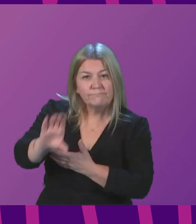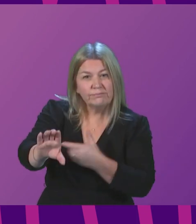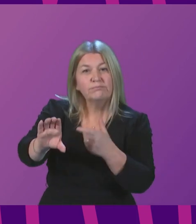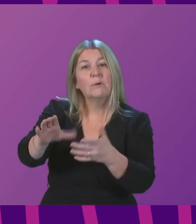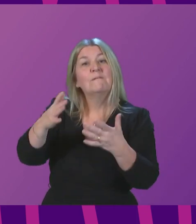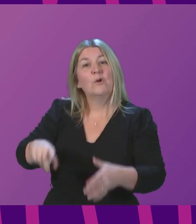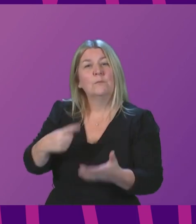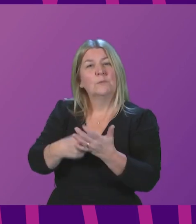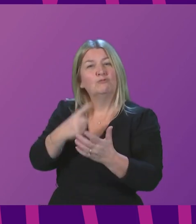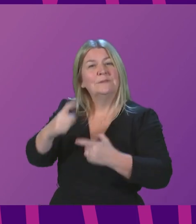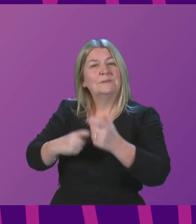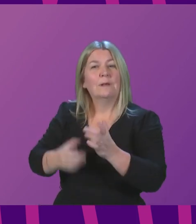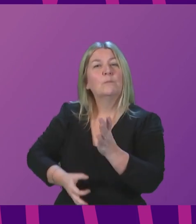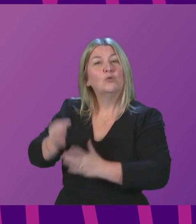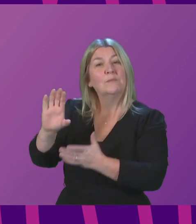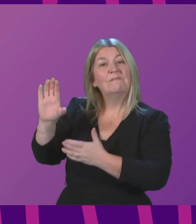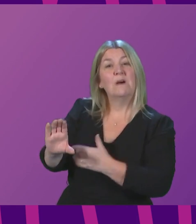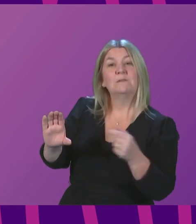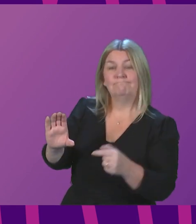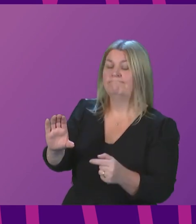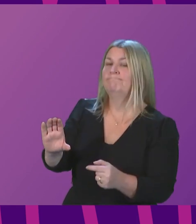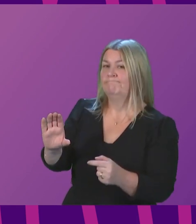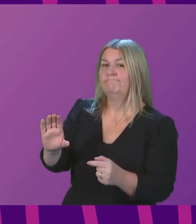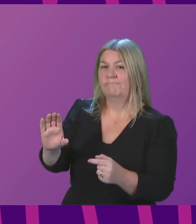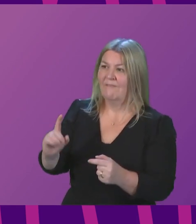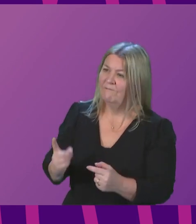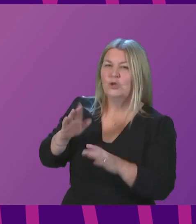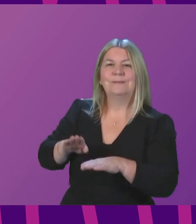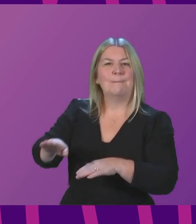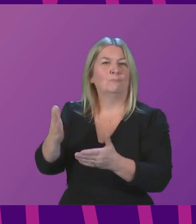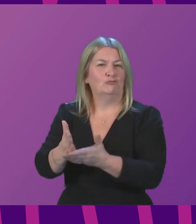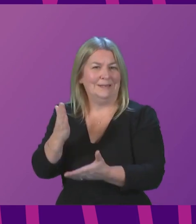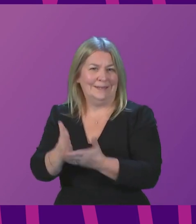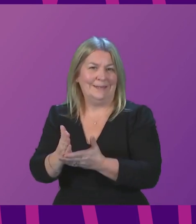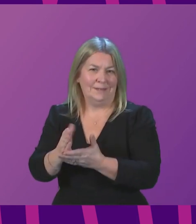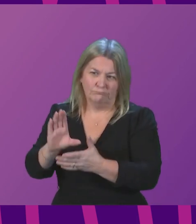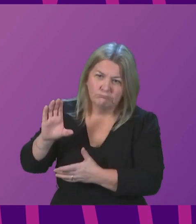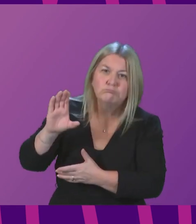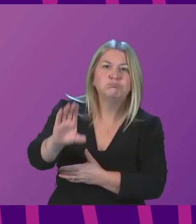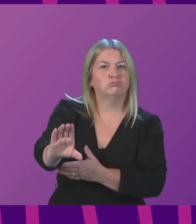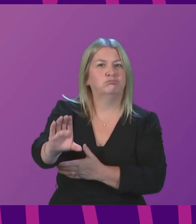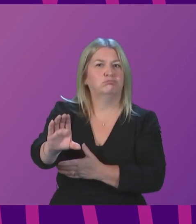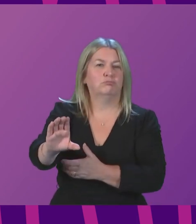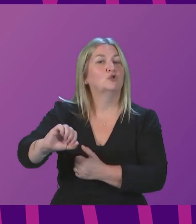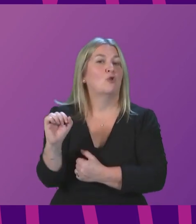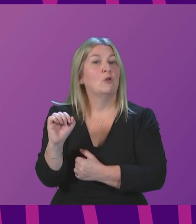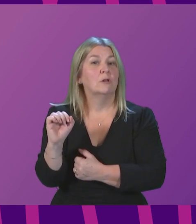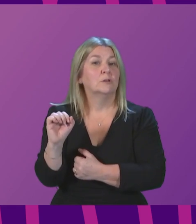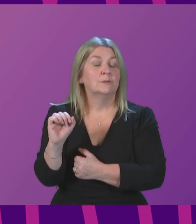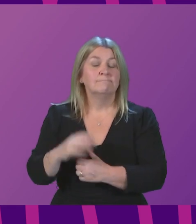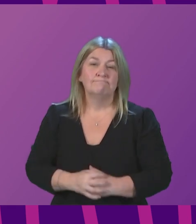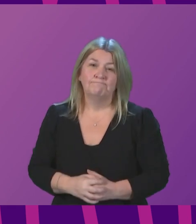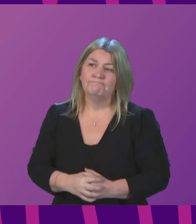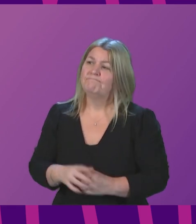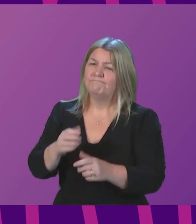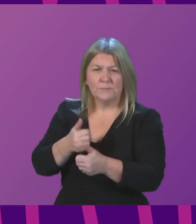Recycling Improvement Fund marks the beginning of one of the biggest investments in recycling seen in Scotland in a generation, and that will